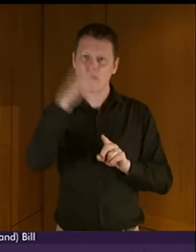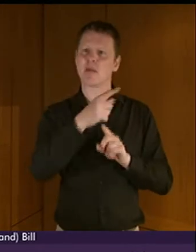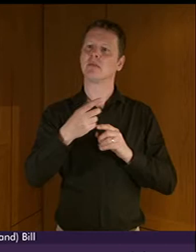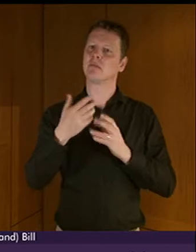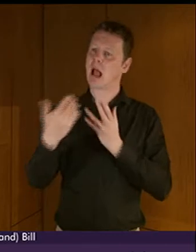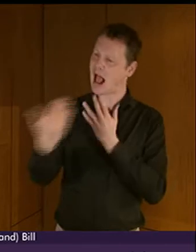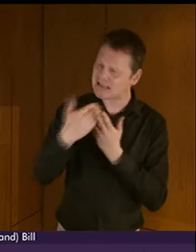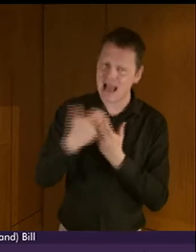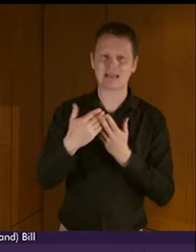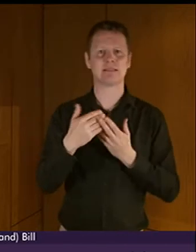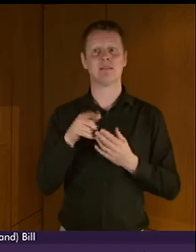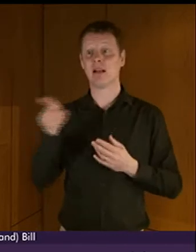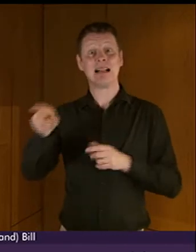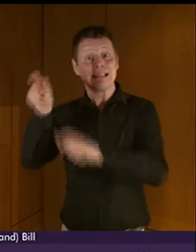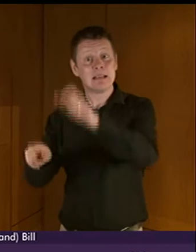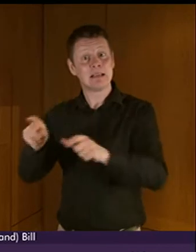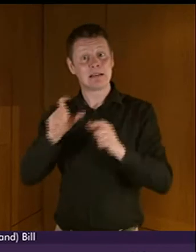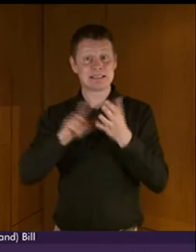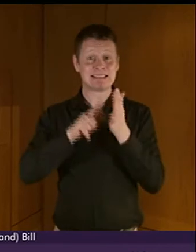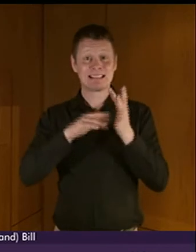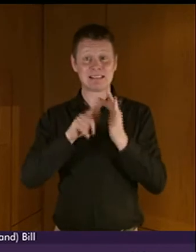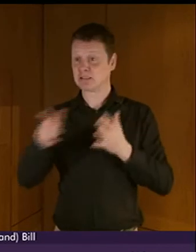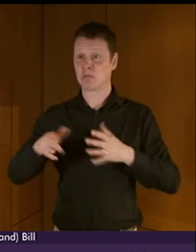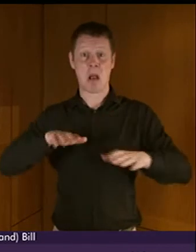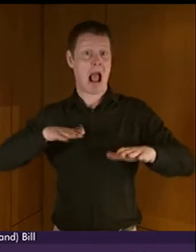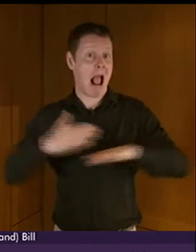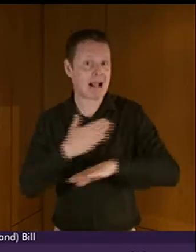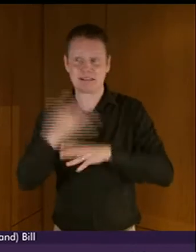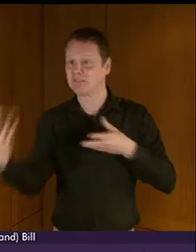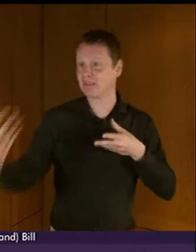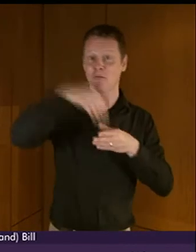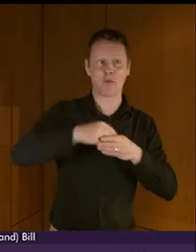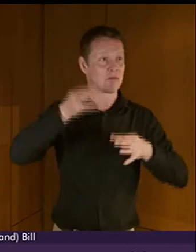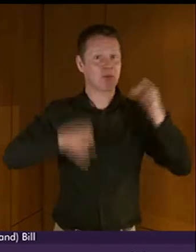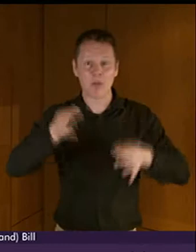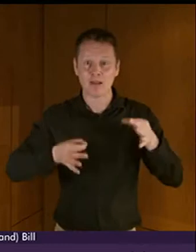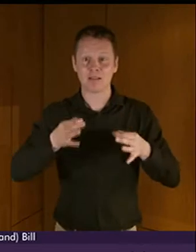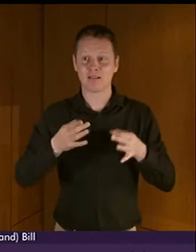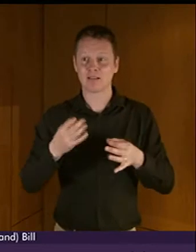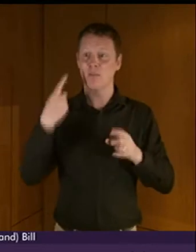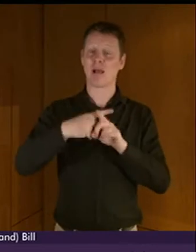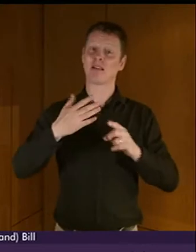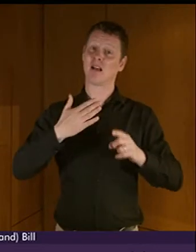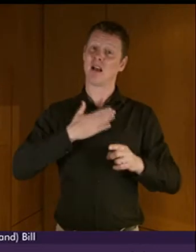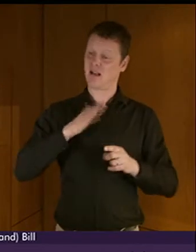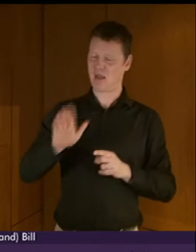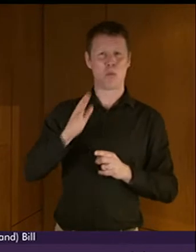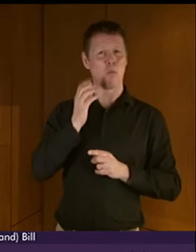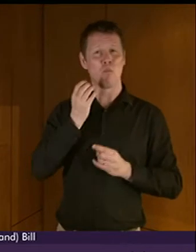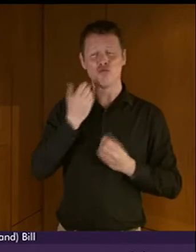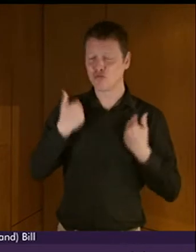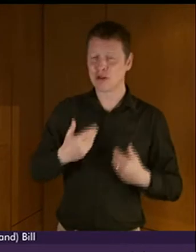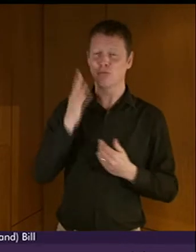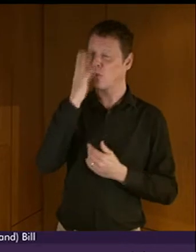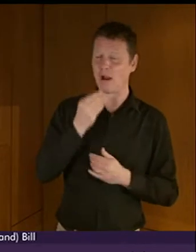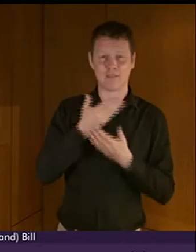inclusive citizenship, and the growth of the culture surrounding this rich and wonderful language. I therefore